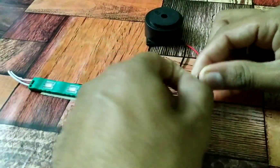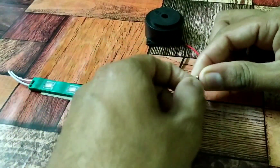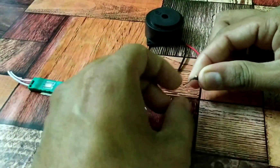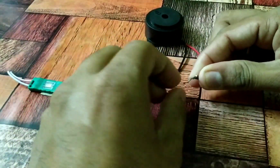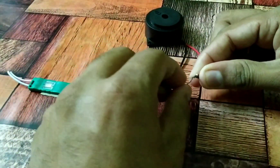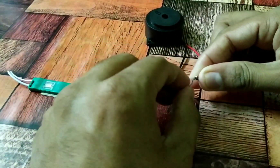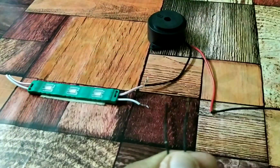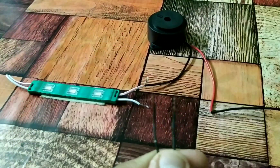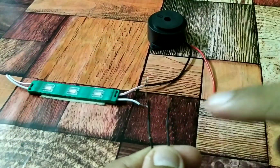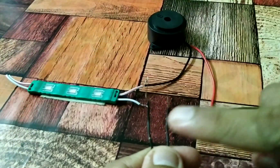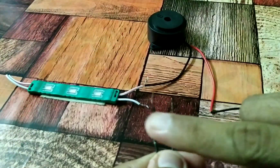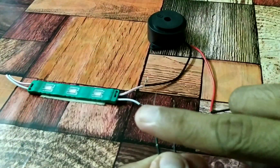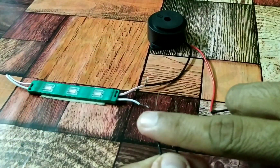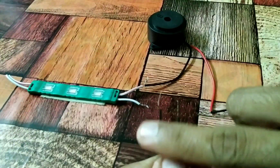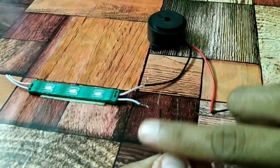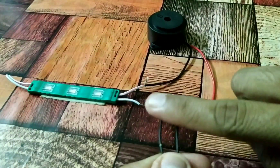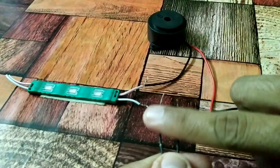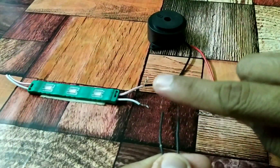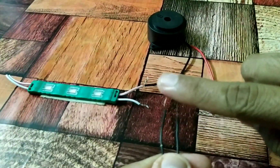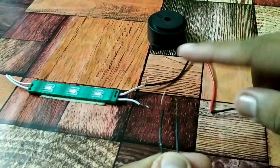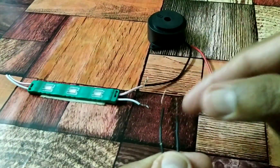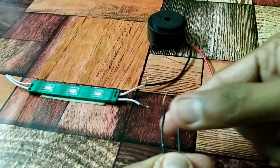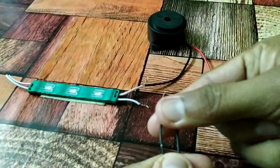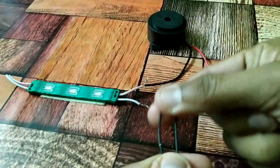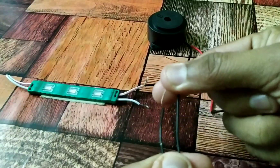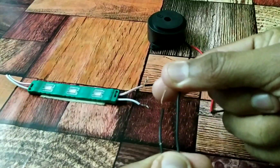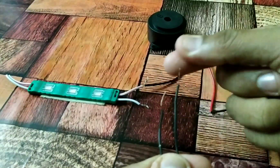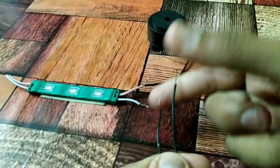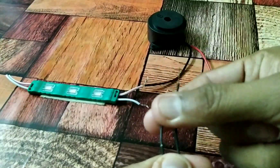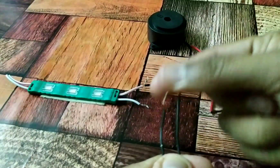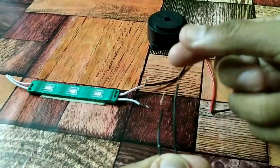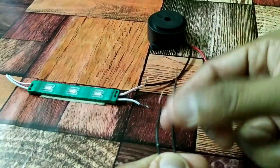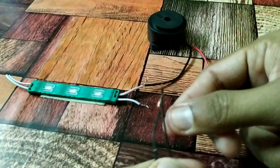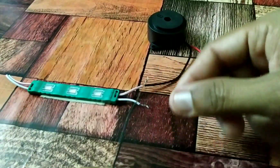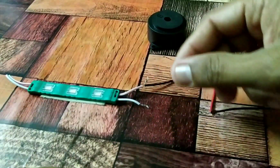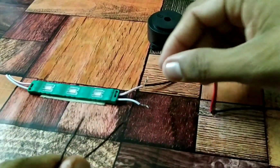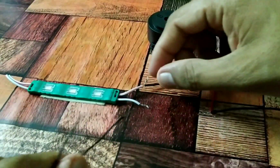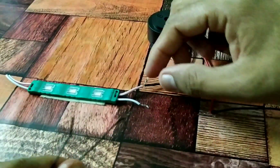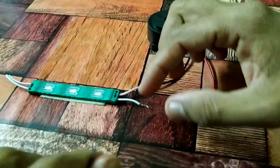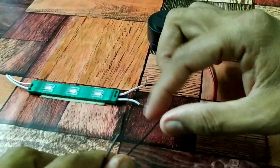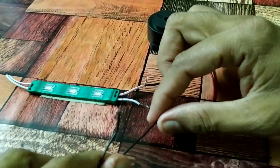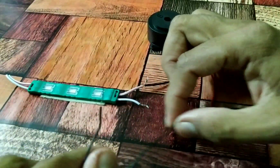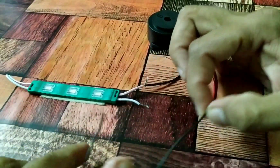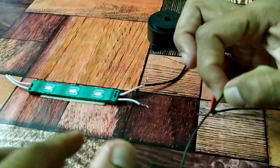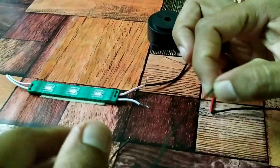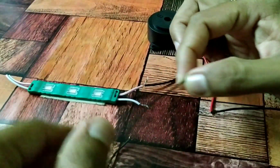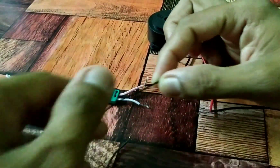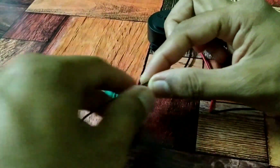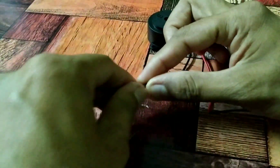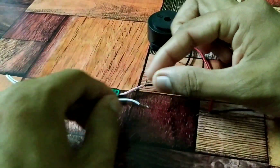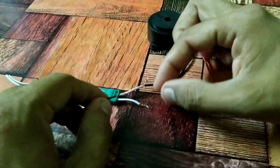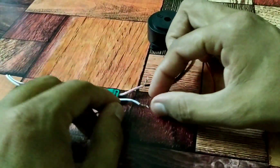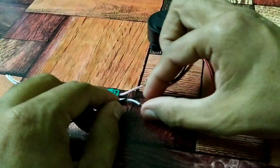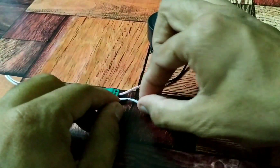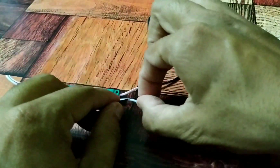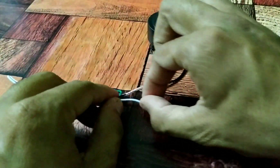Can't you see Don't run,